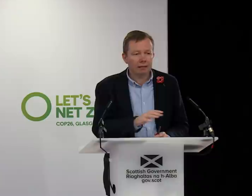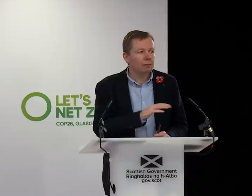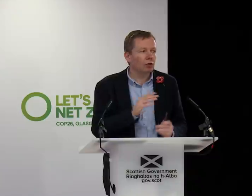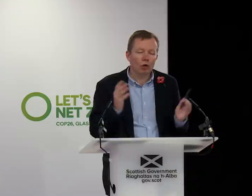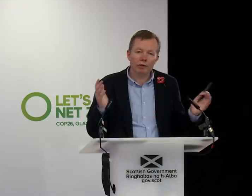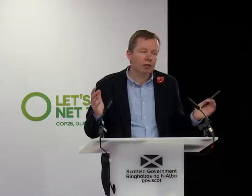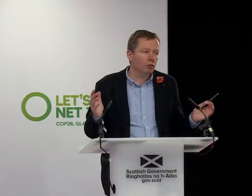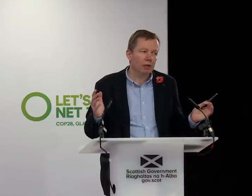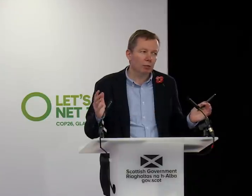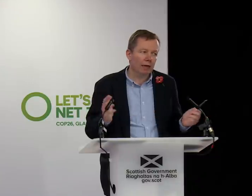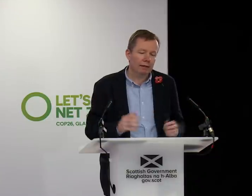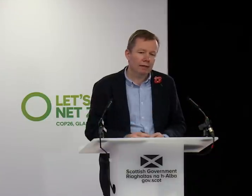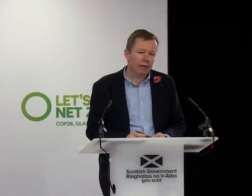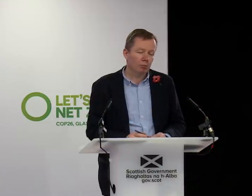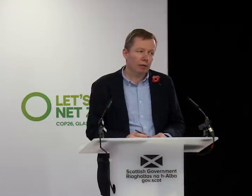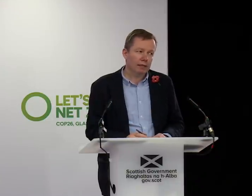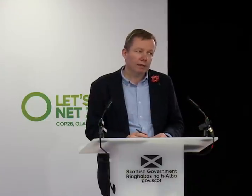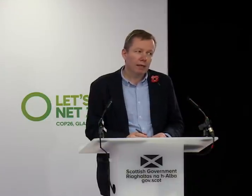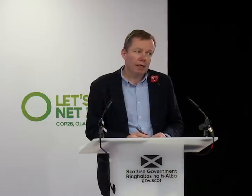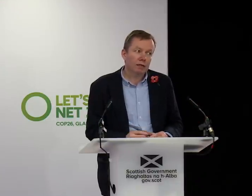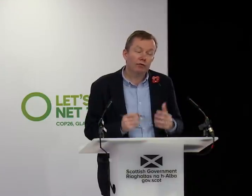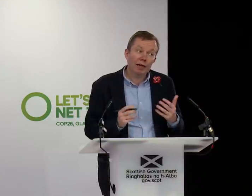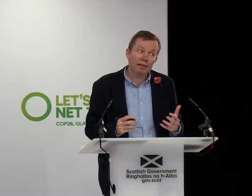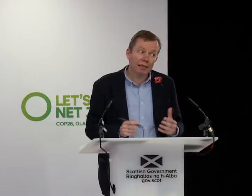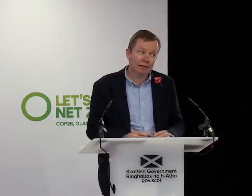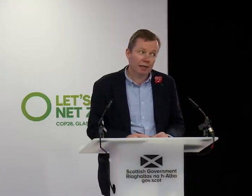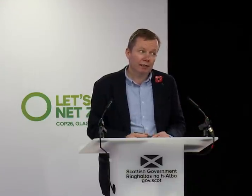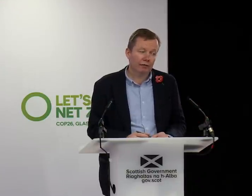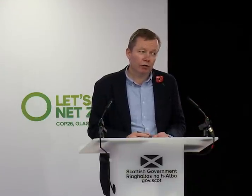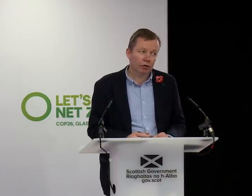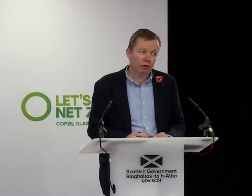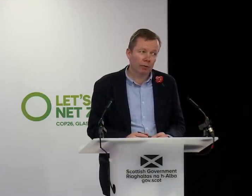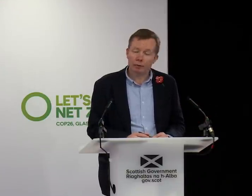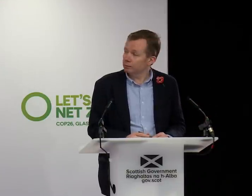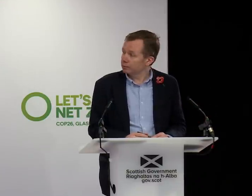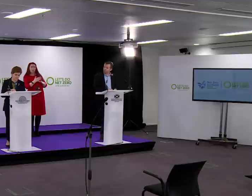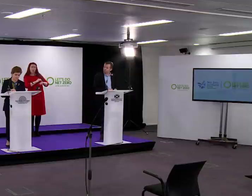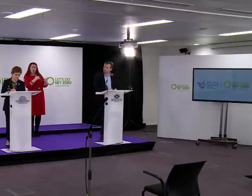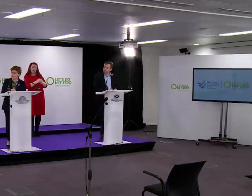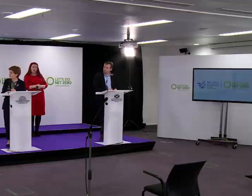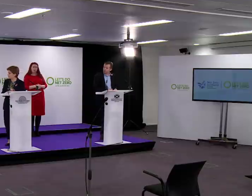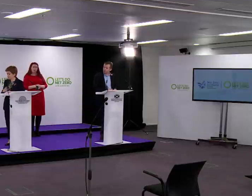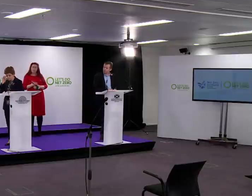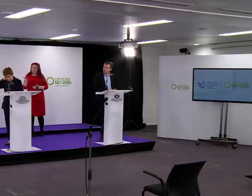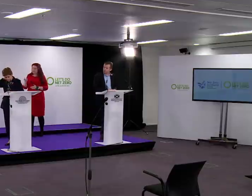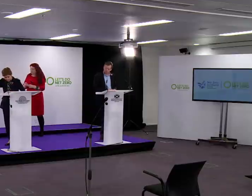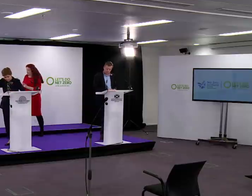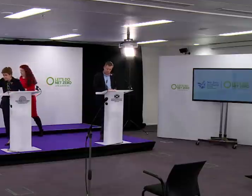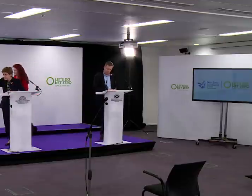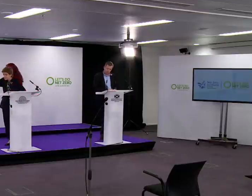are cleaning teams. All the things you would expect are in place. And as far as I can tell, are functioning really well. Thanks. And Jim.